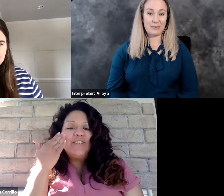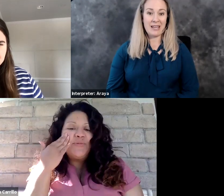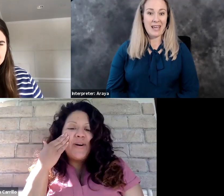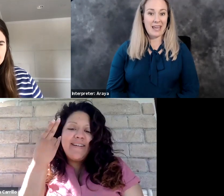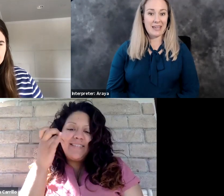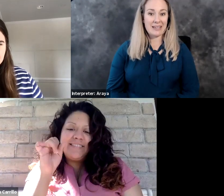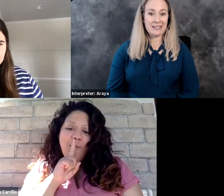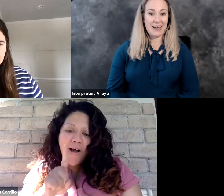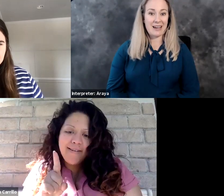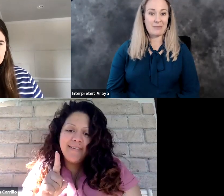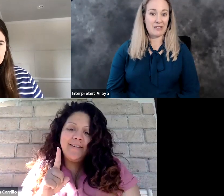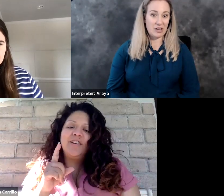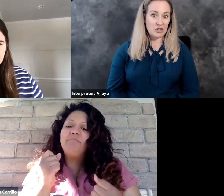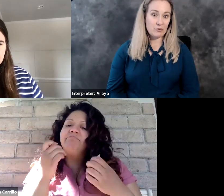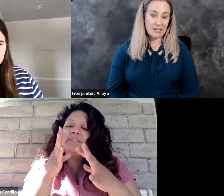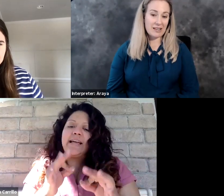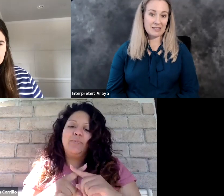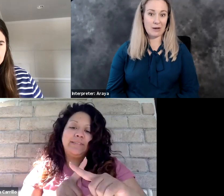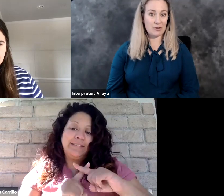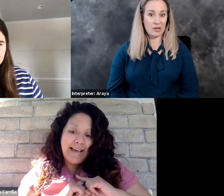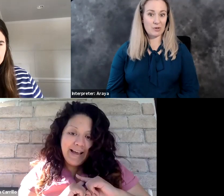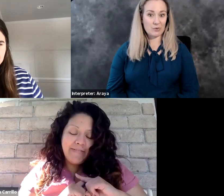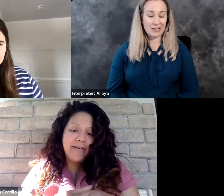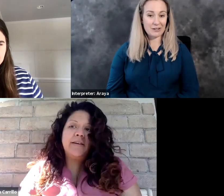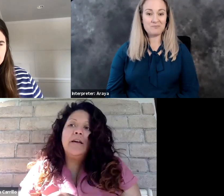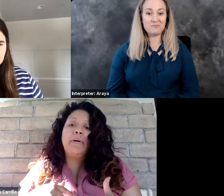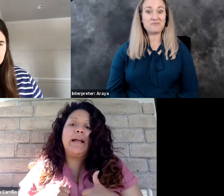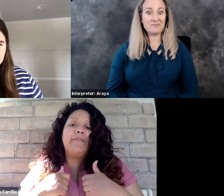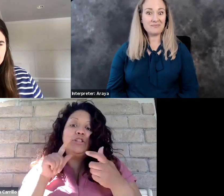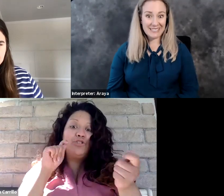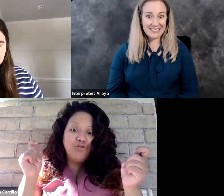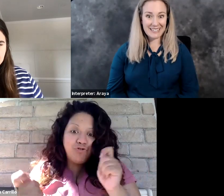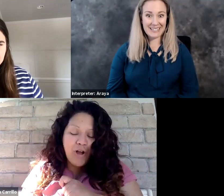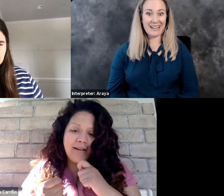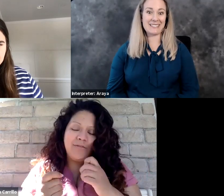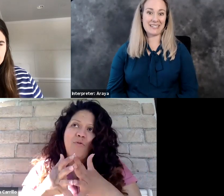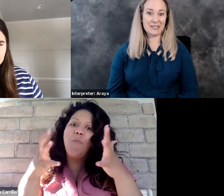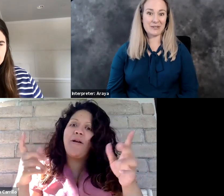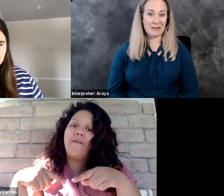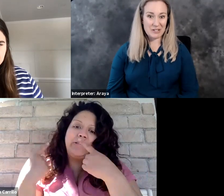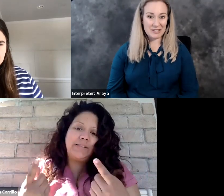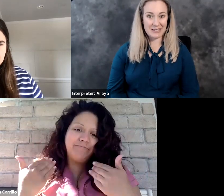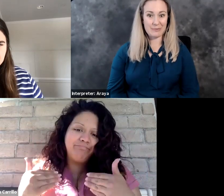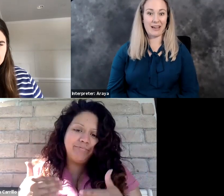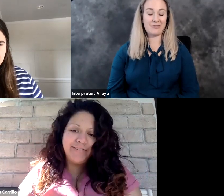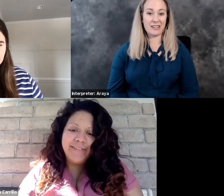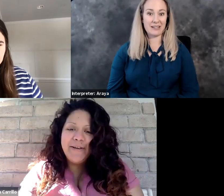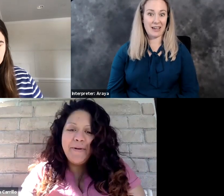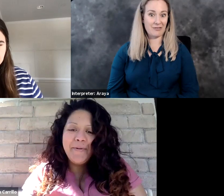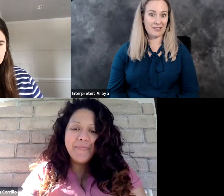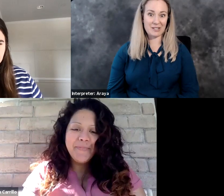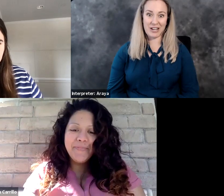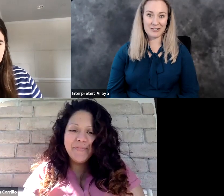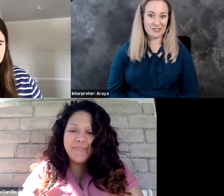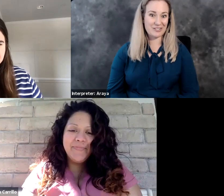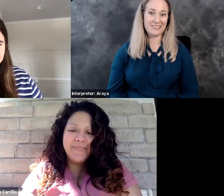to him. And if he showed me things, then I would know he was real. And he did. And I decided to accept Jesus into my life and